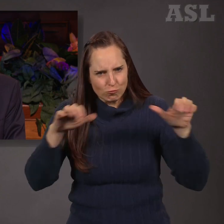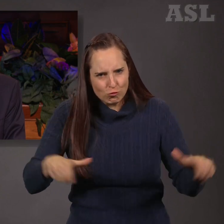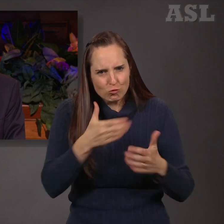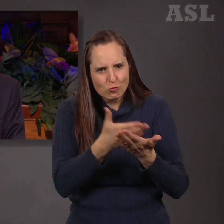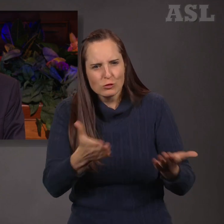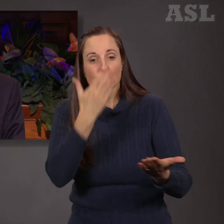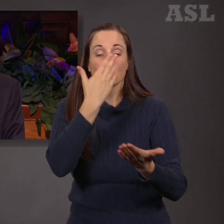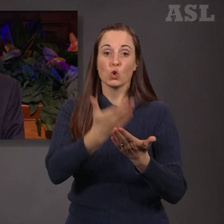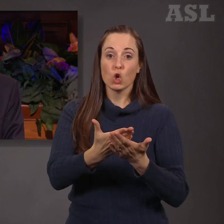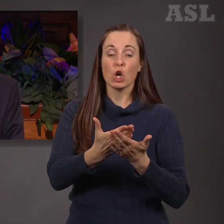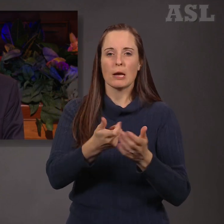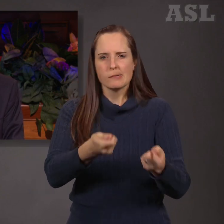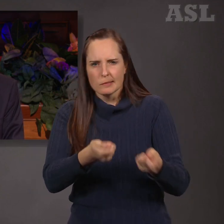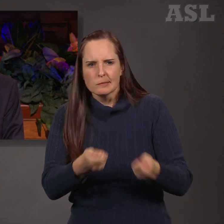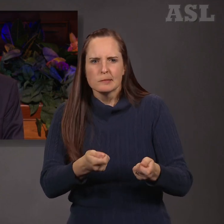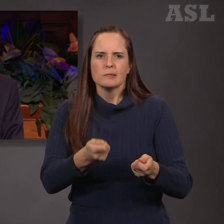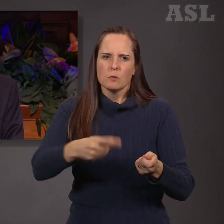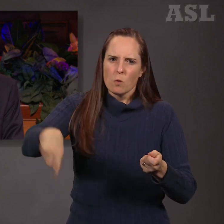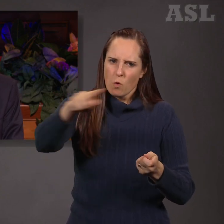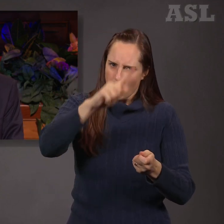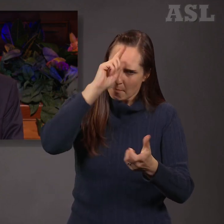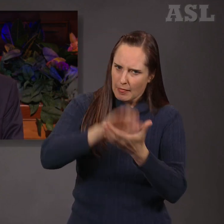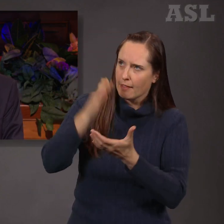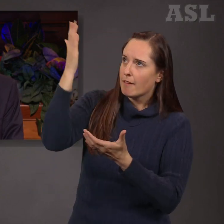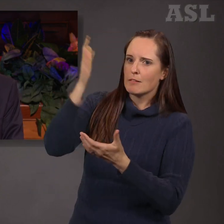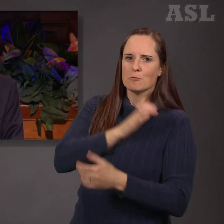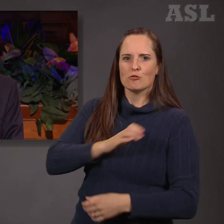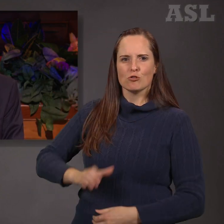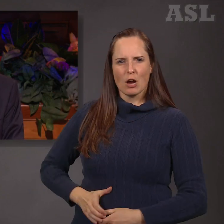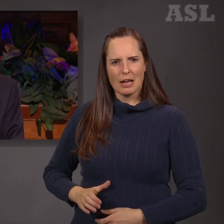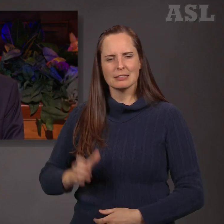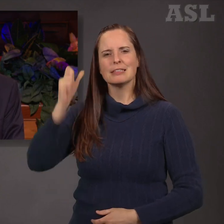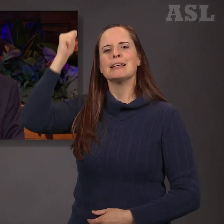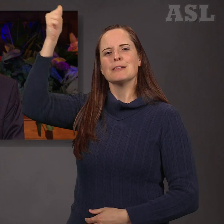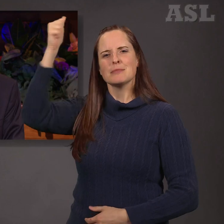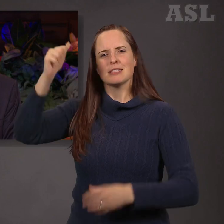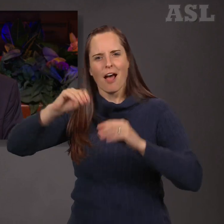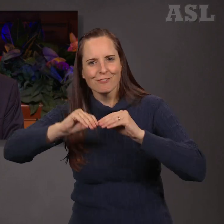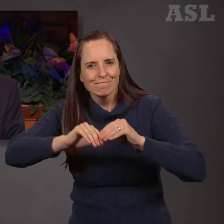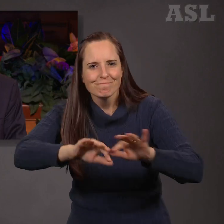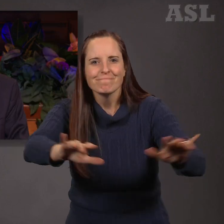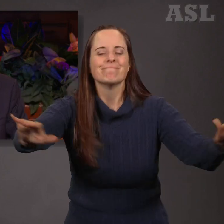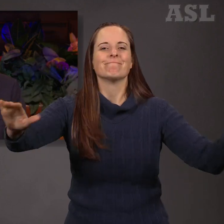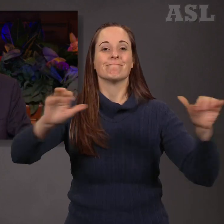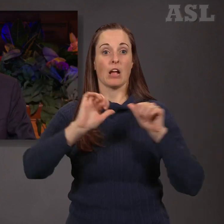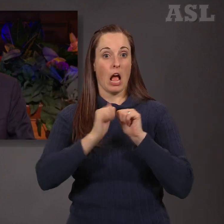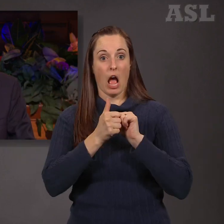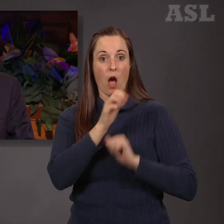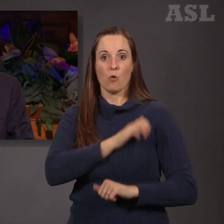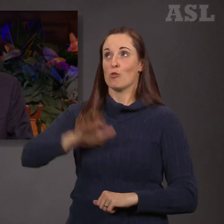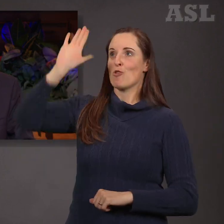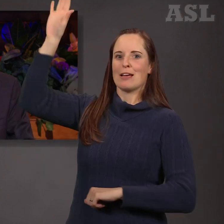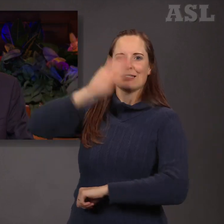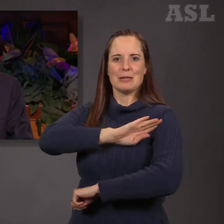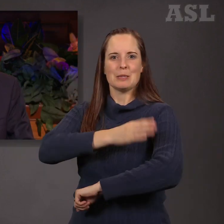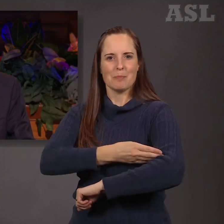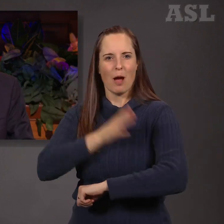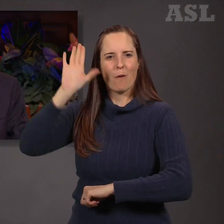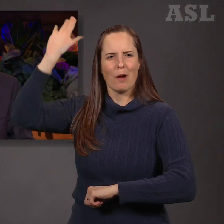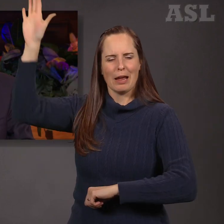is sent forth by the power and gift of Christ. And now, my brethren, ye know the light by which